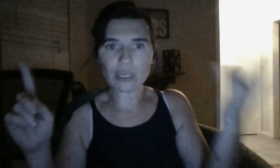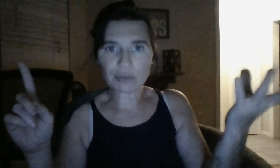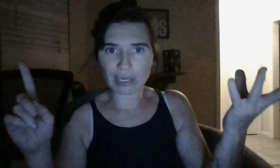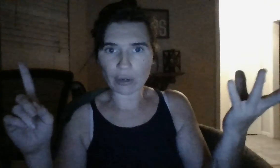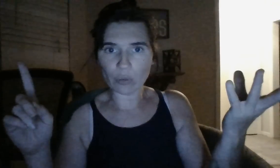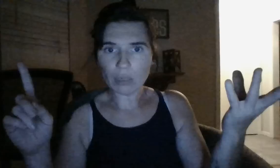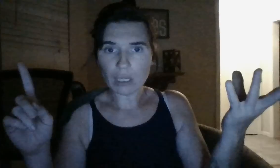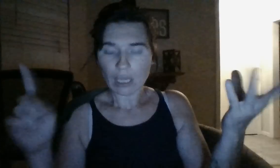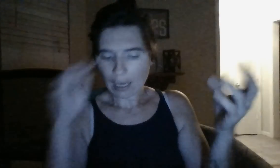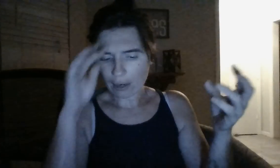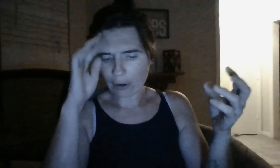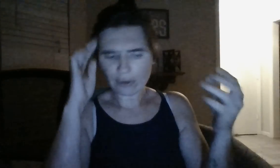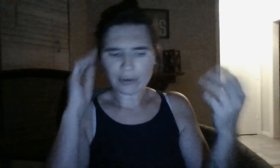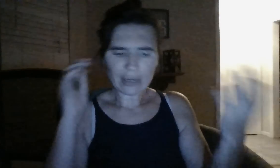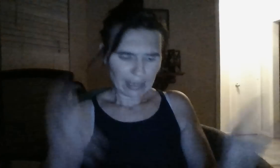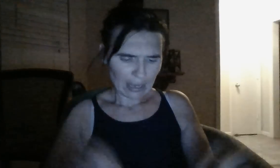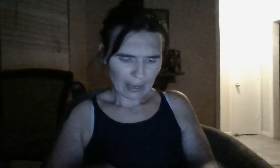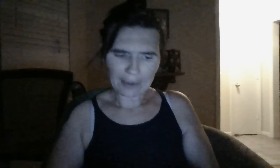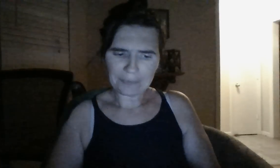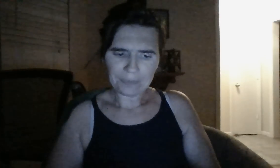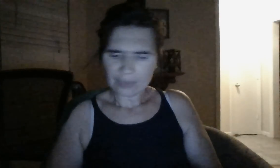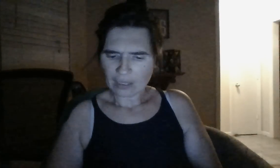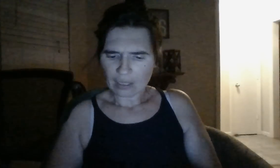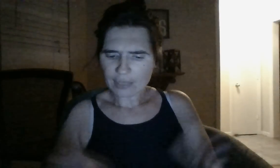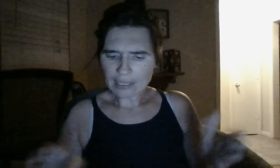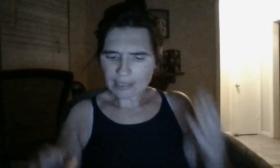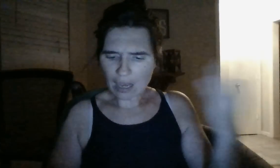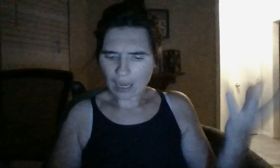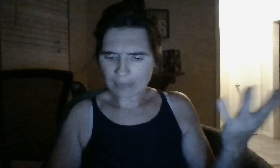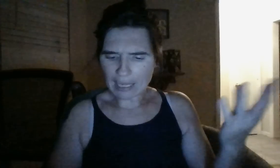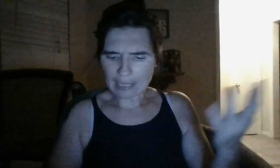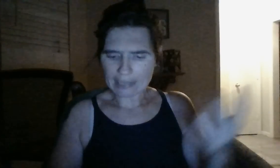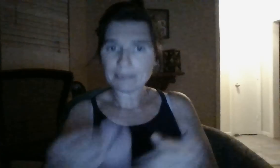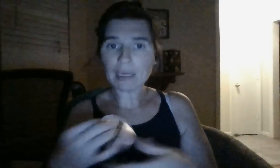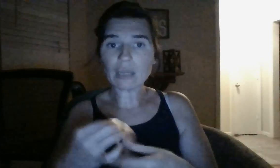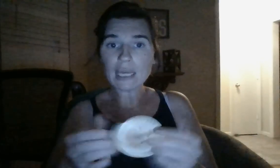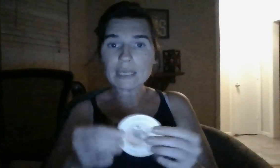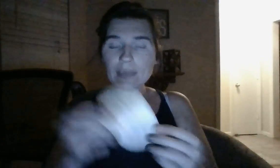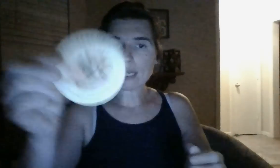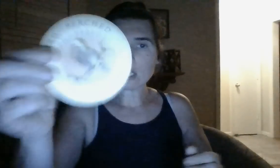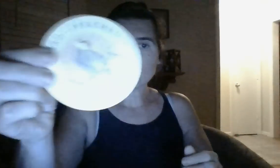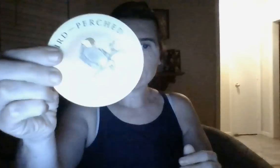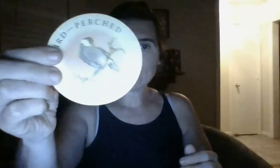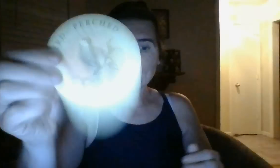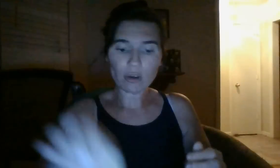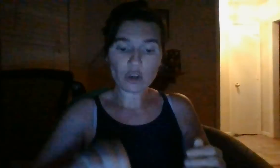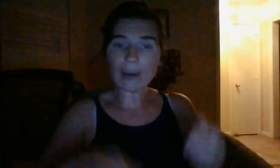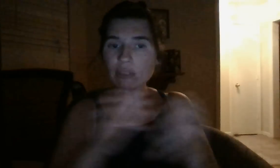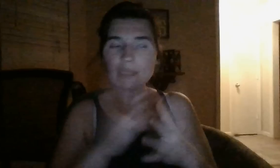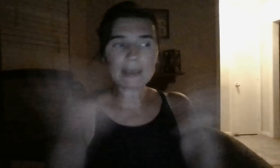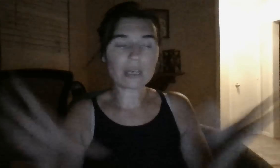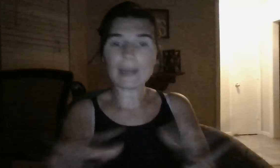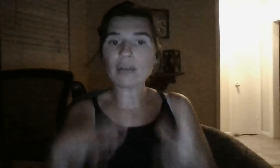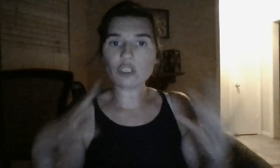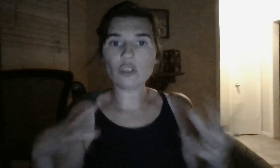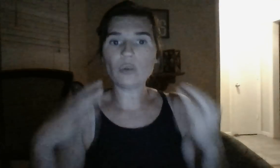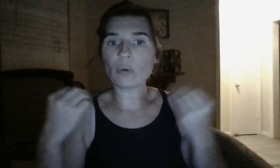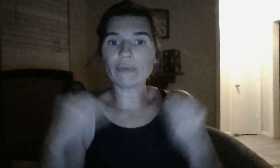years ago, I heard. This is a hot mess. But, a lot of communication coming out. Whoever it's about to come out to or